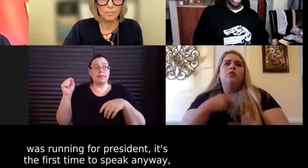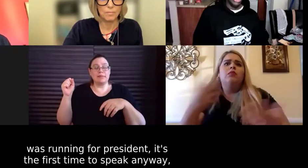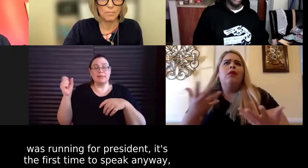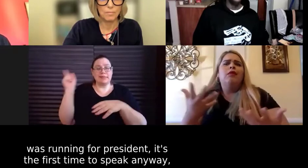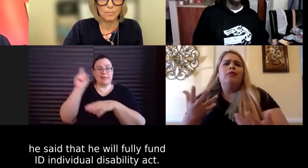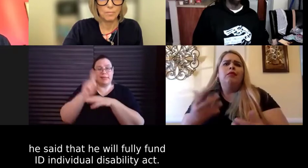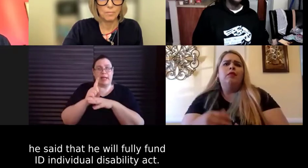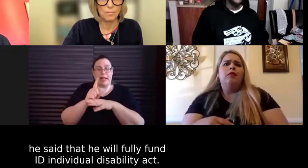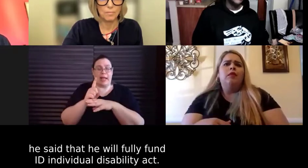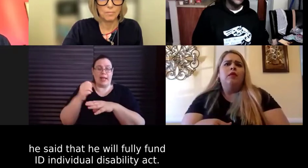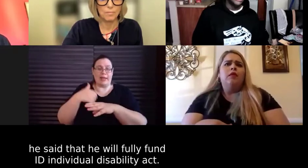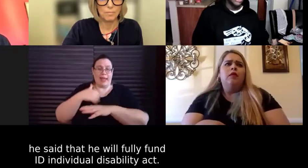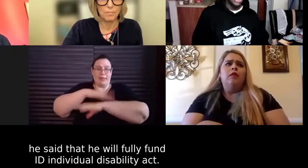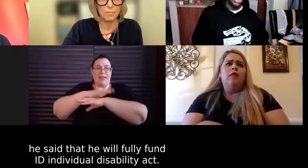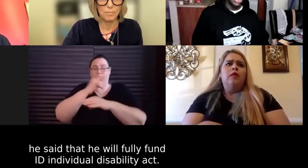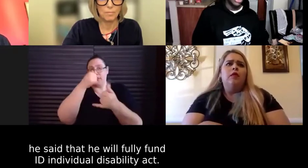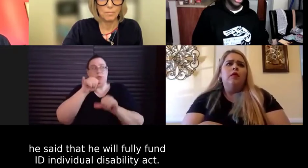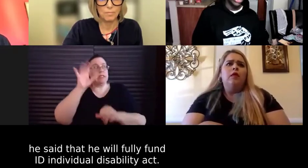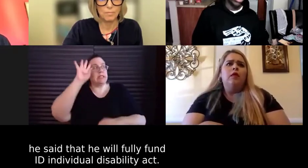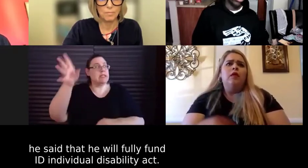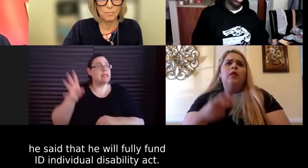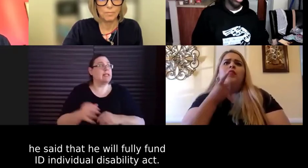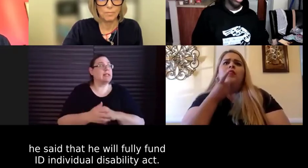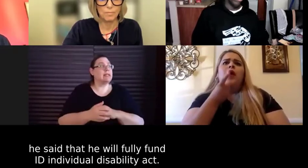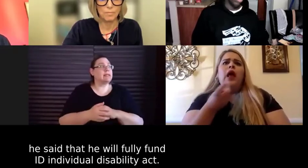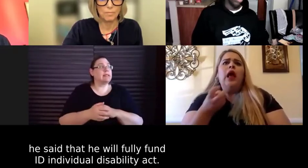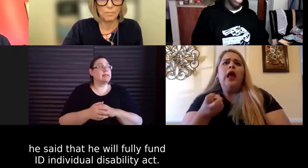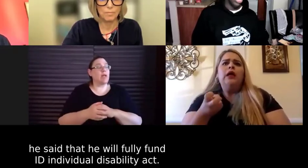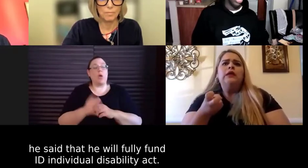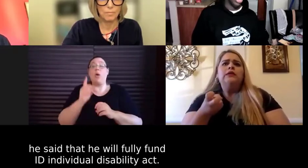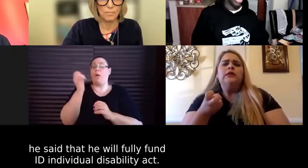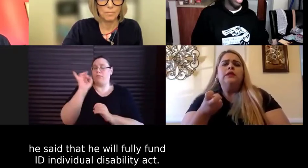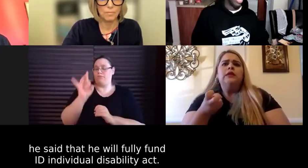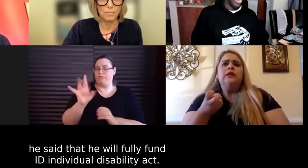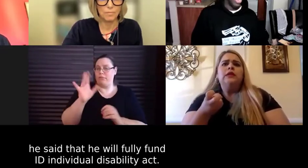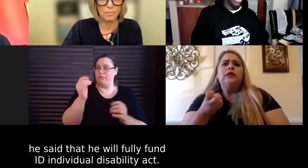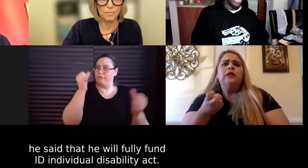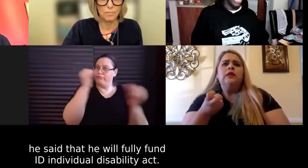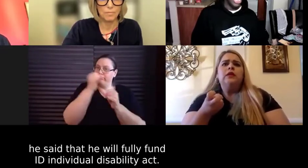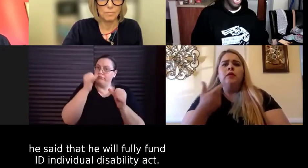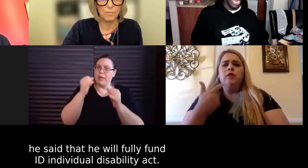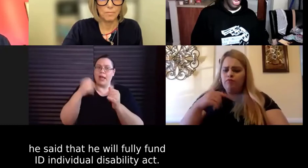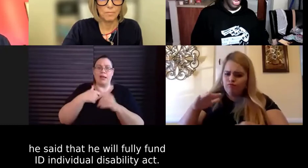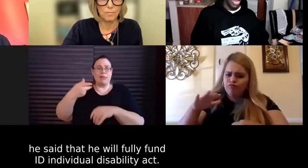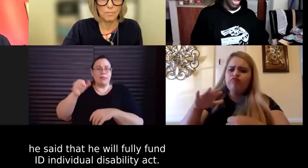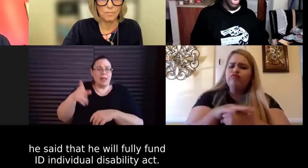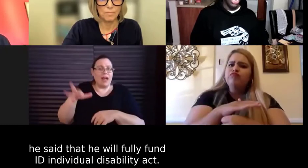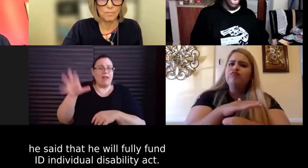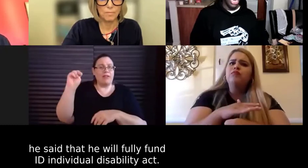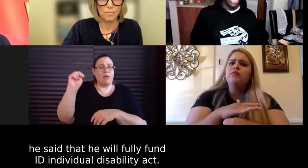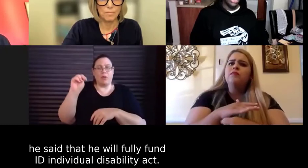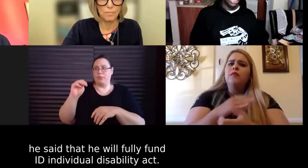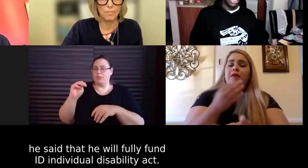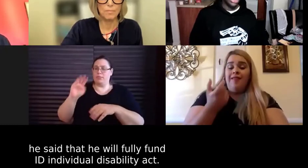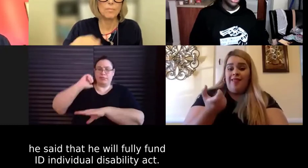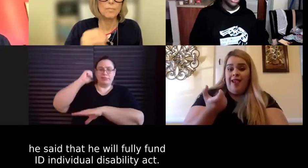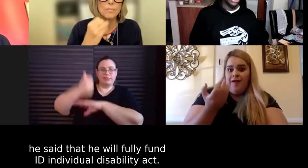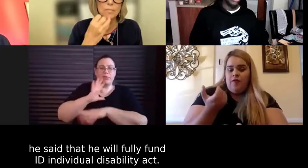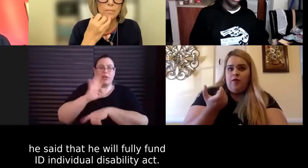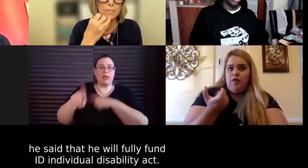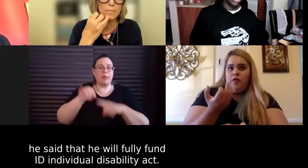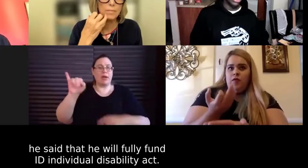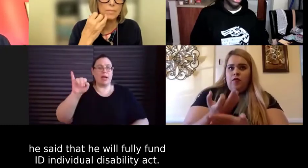anyway, he said that he'll fully fund IDEA. IDEA is an